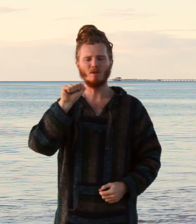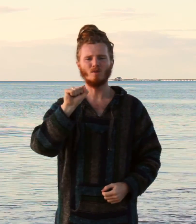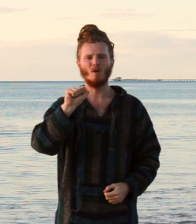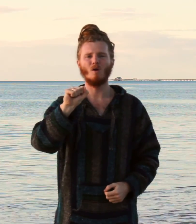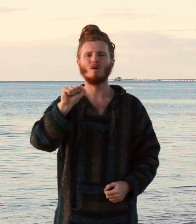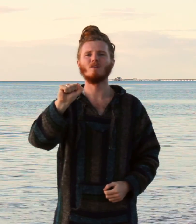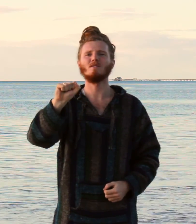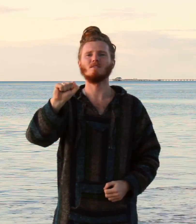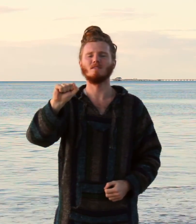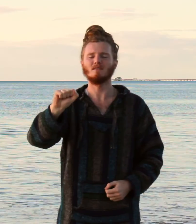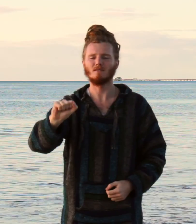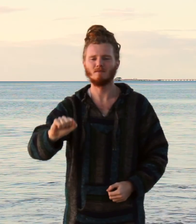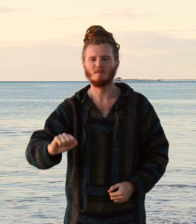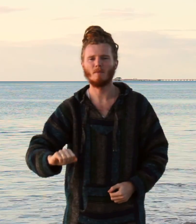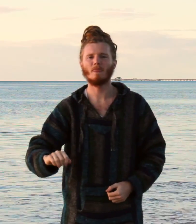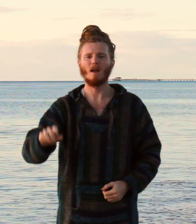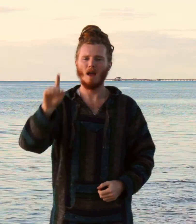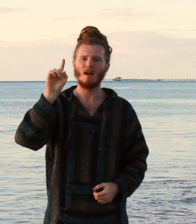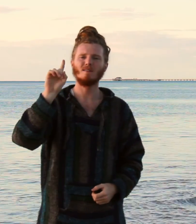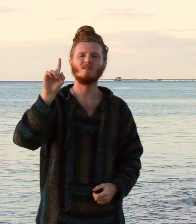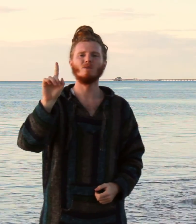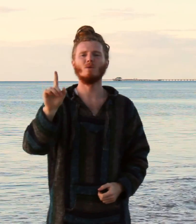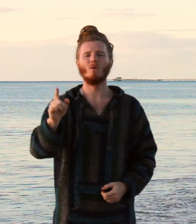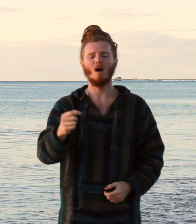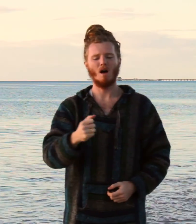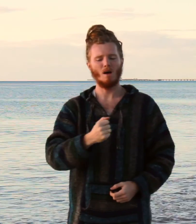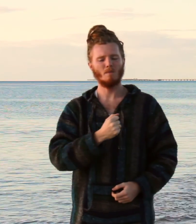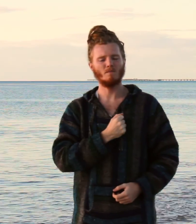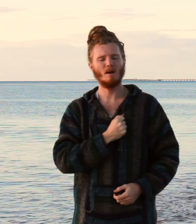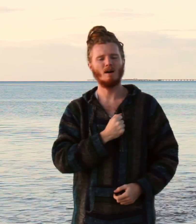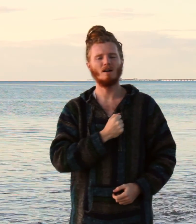yours And you are mine